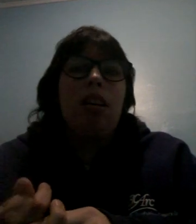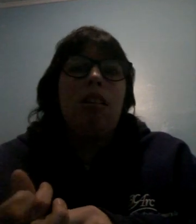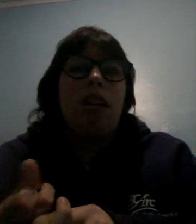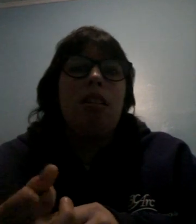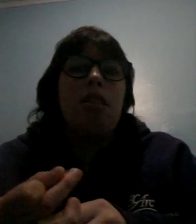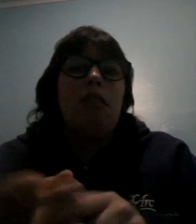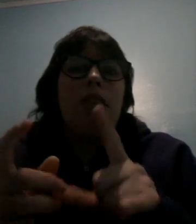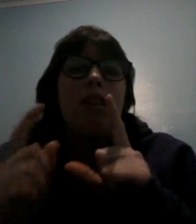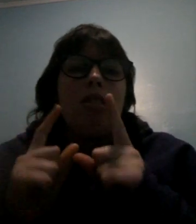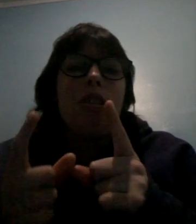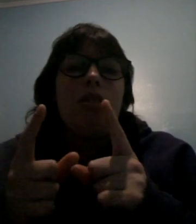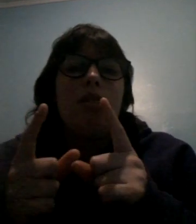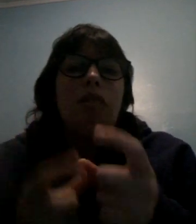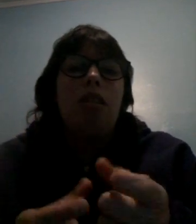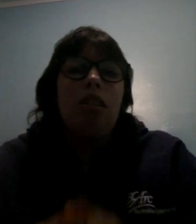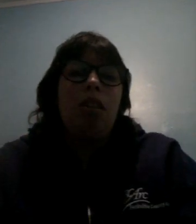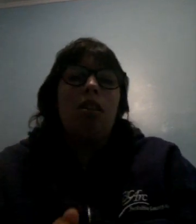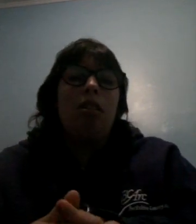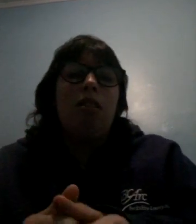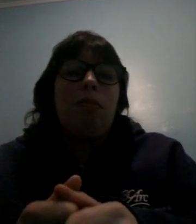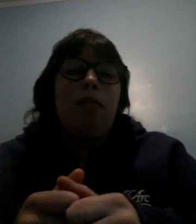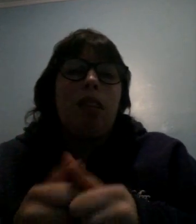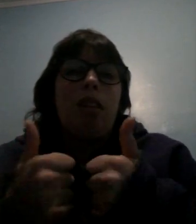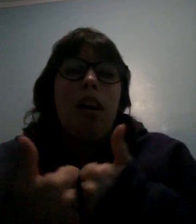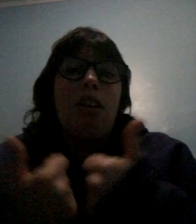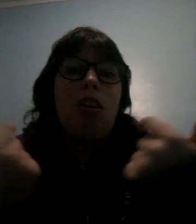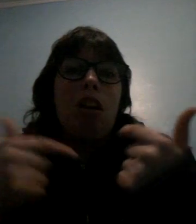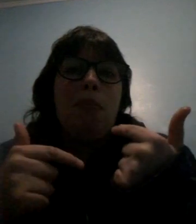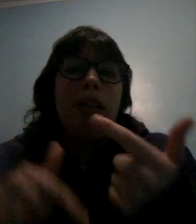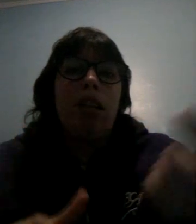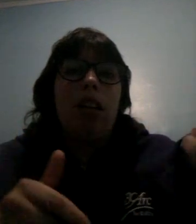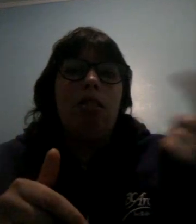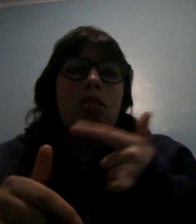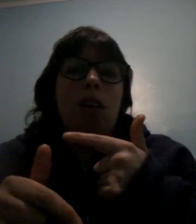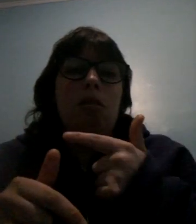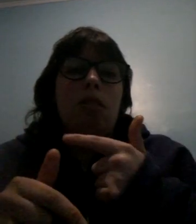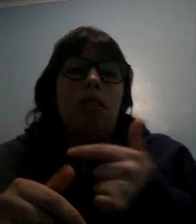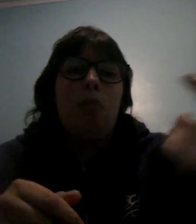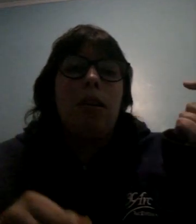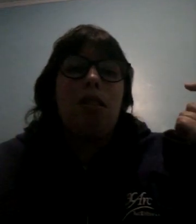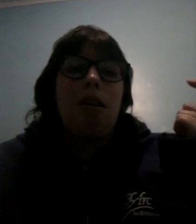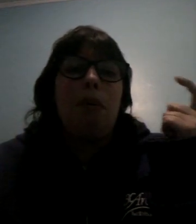I guess I'll leave you guys at this video like comment and subscribe to my channel press the